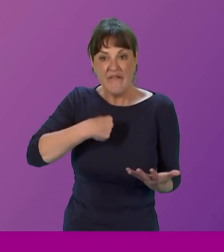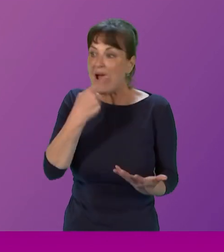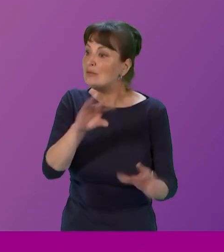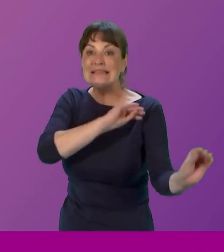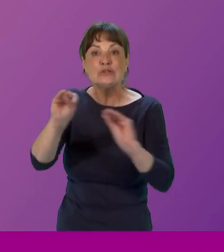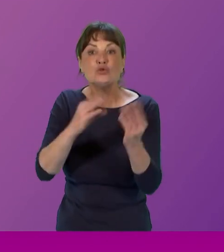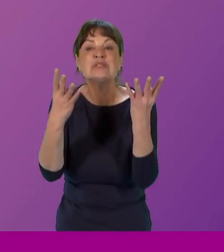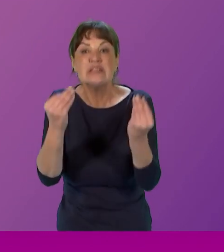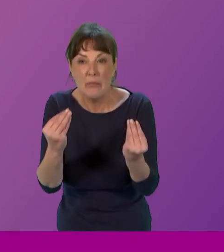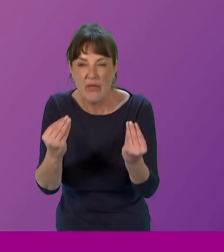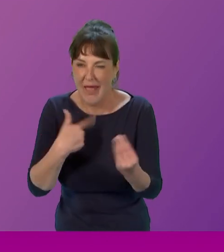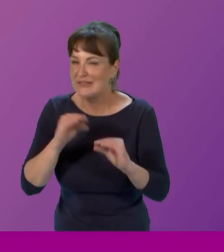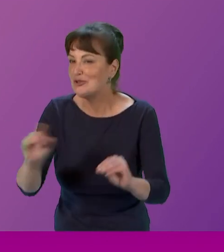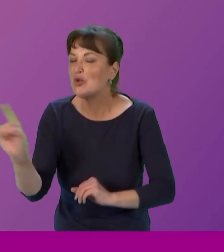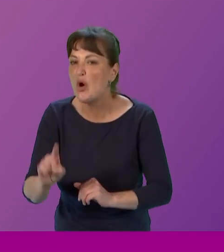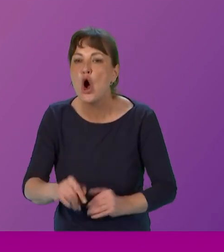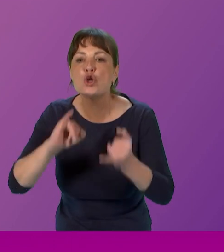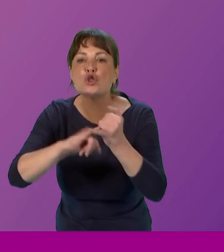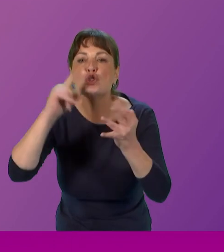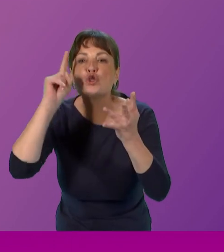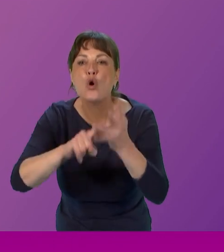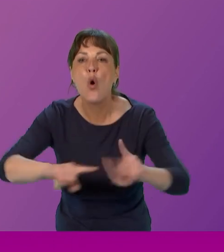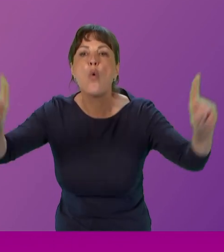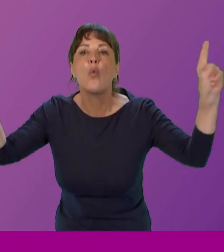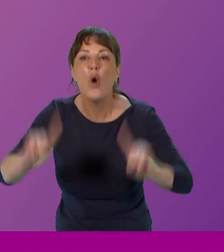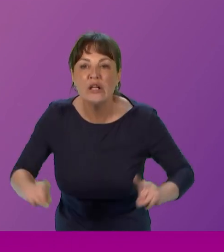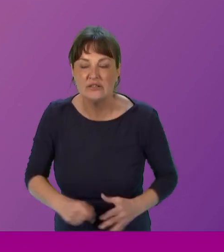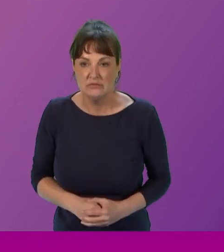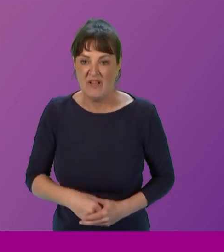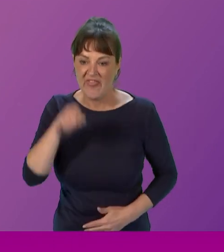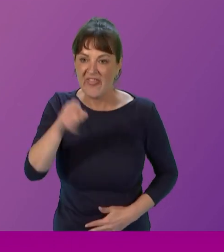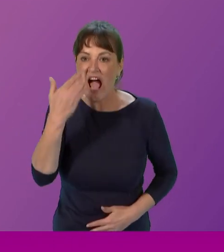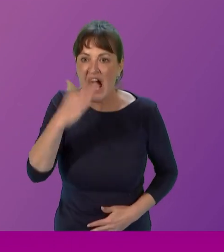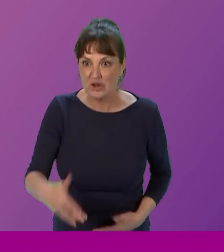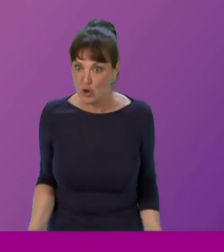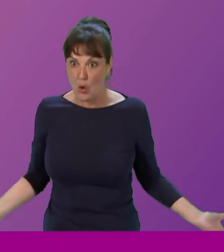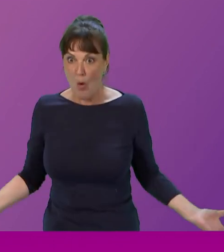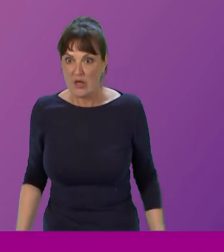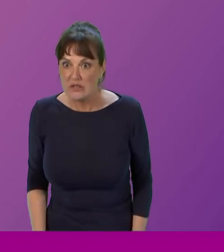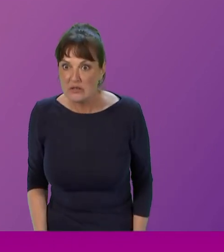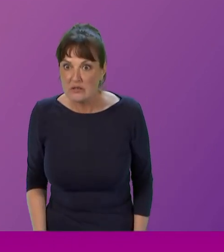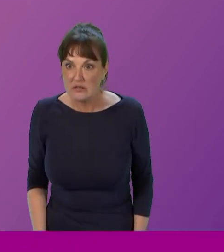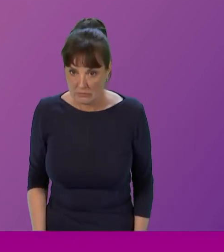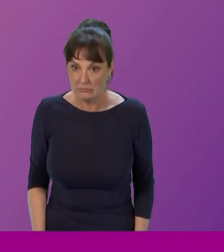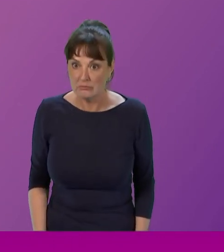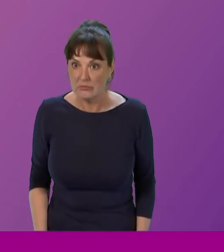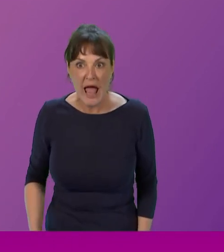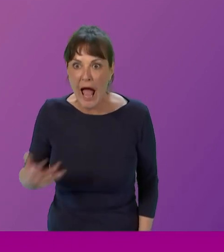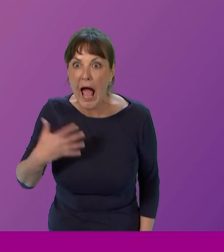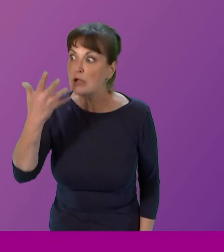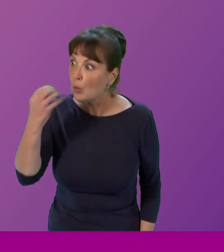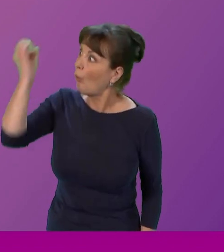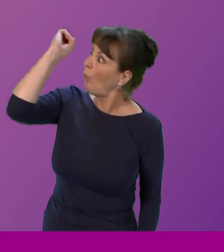So what? Right? That attitude. So what? I don't care, right? What you think of me.